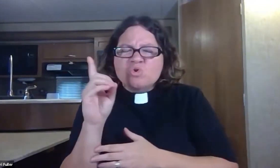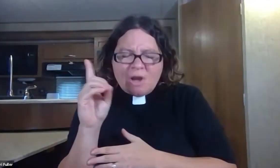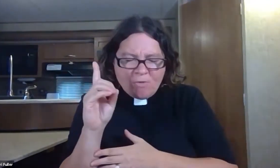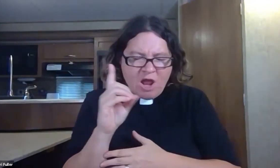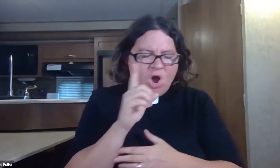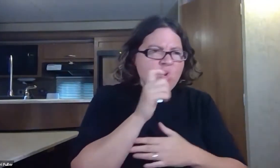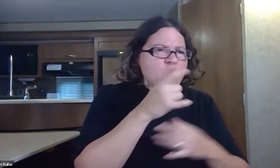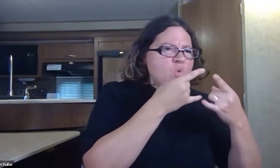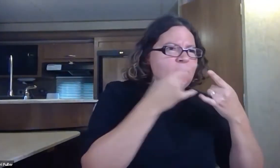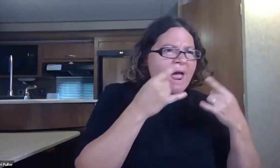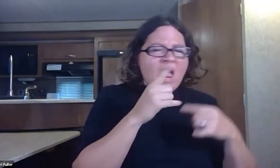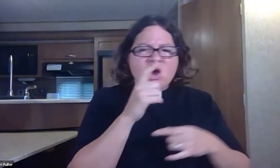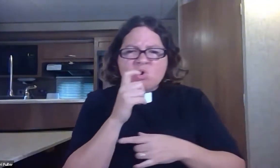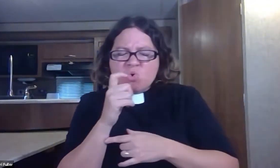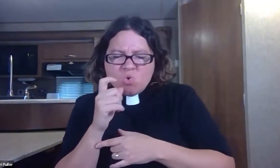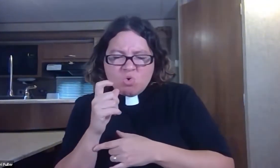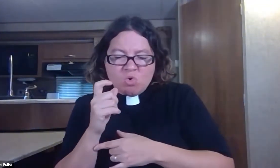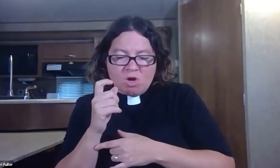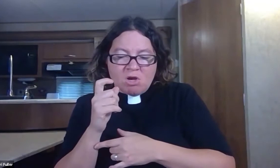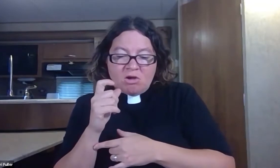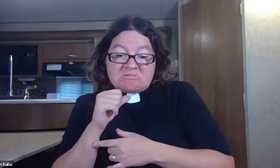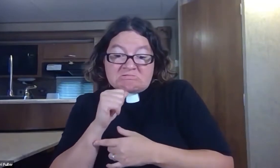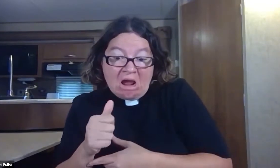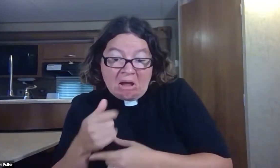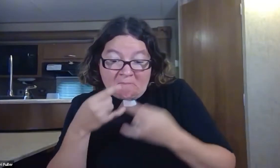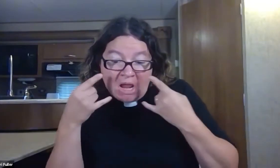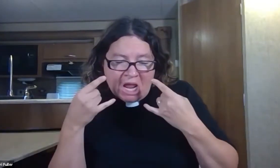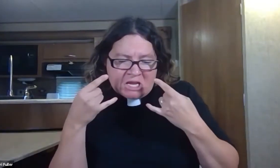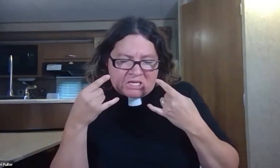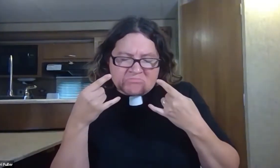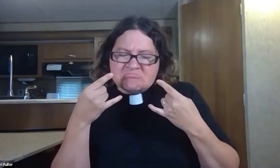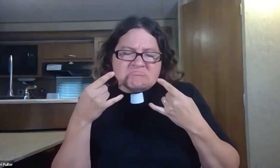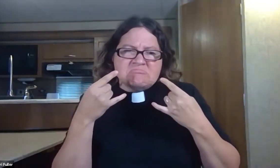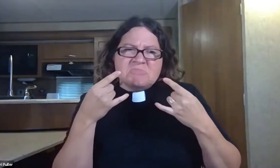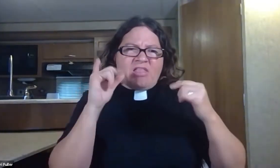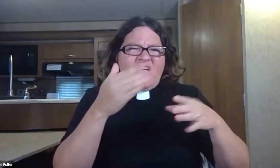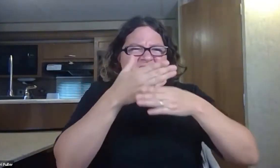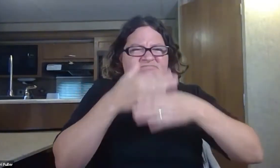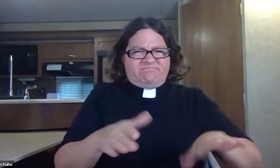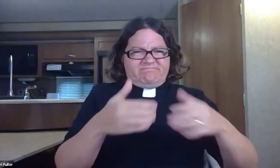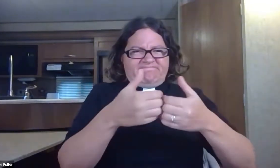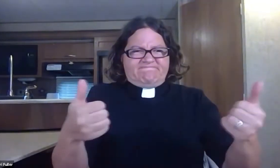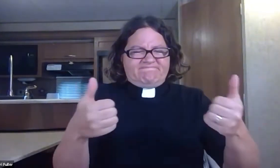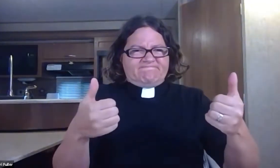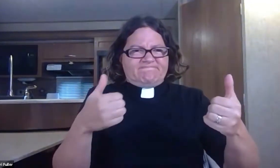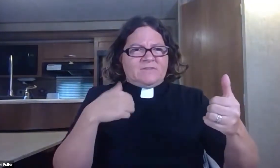Like, who's a Republican? Who's a Democrat? Who's wearing a mask? And who's not masking?